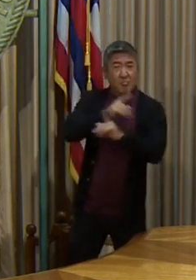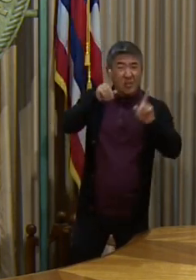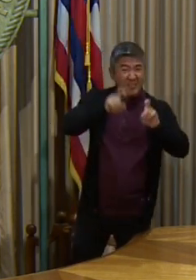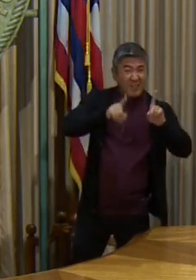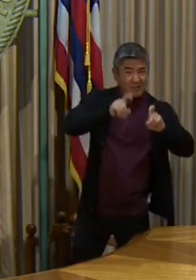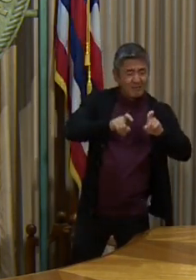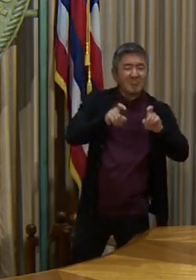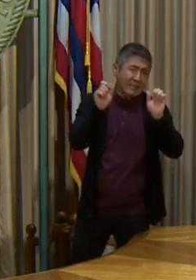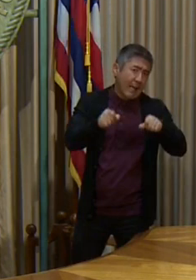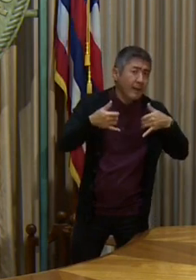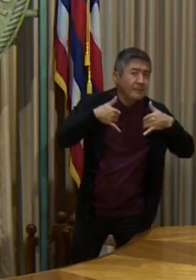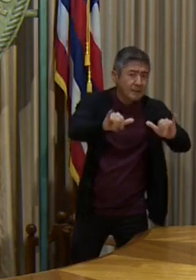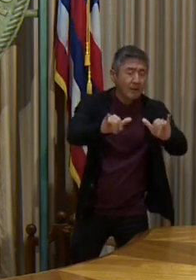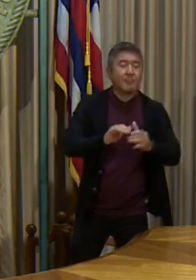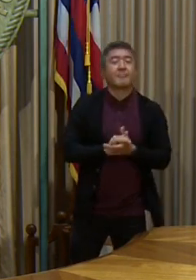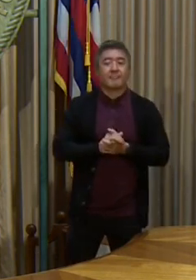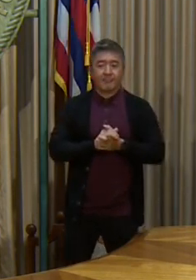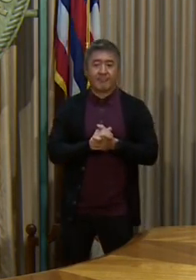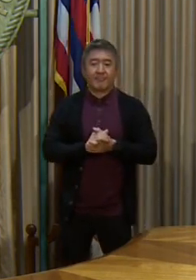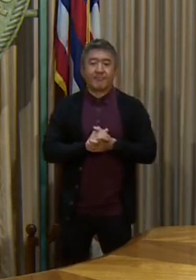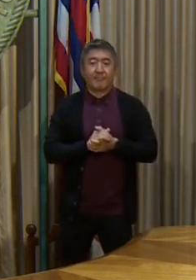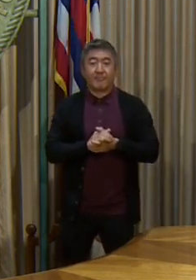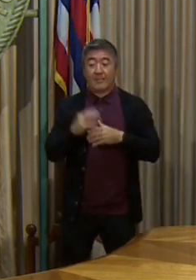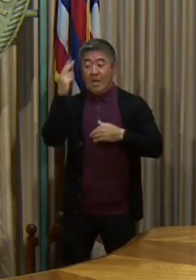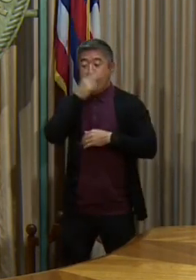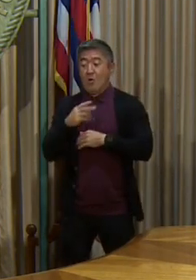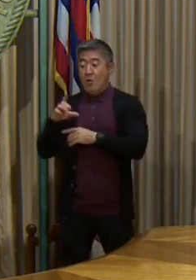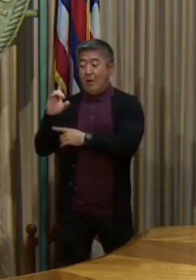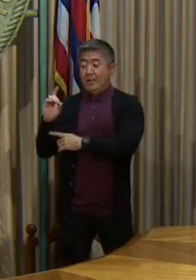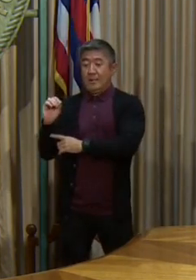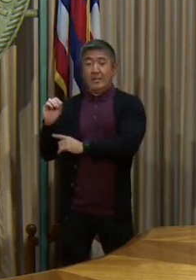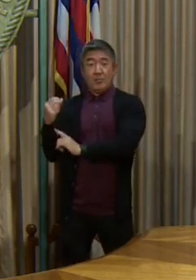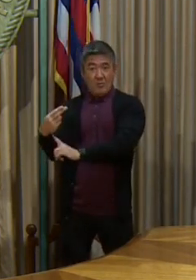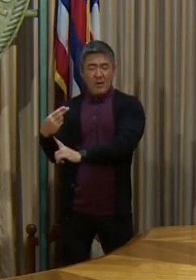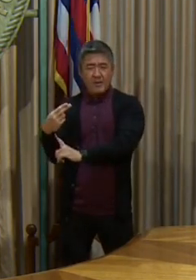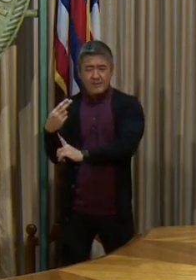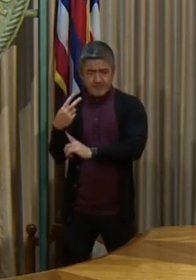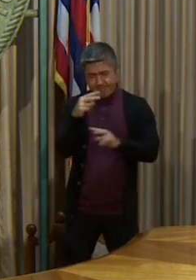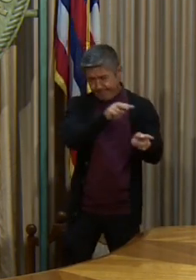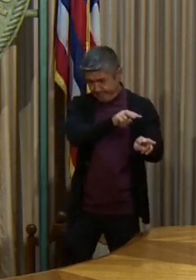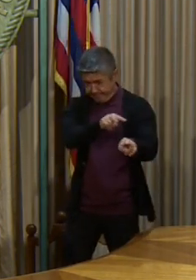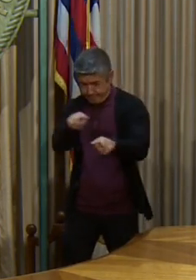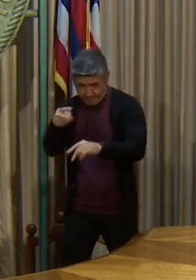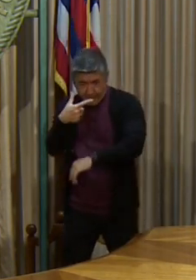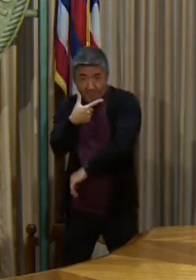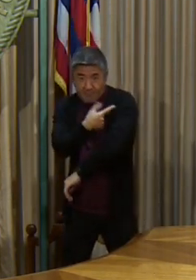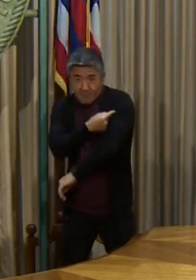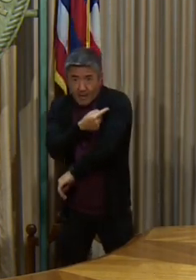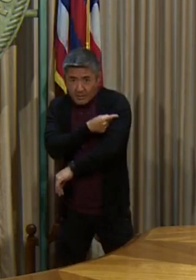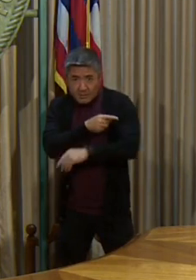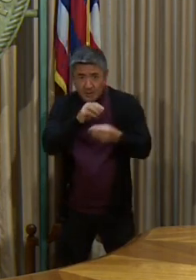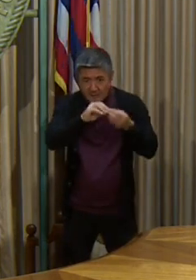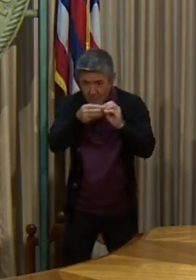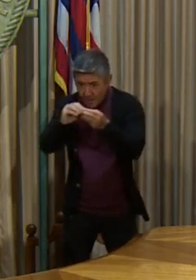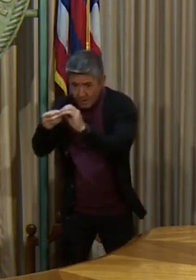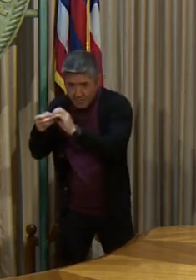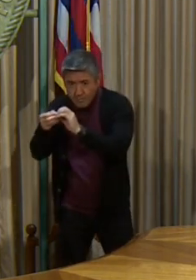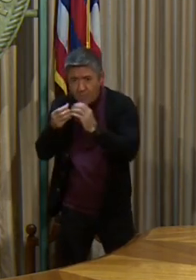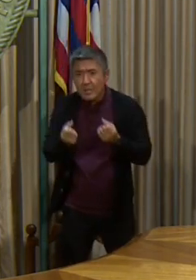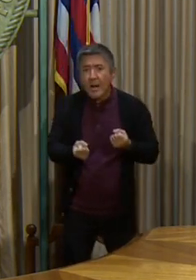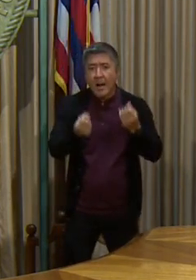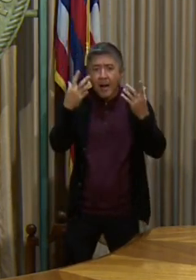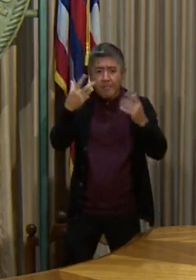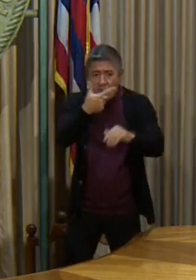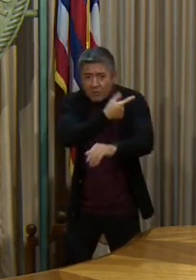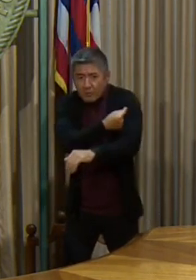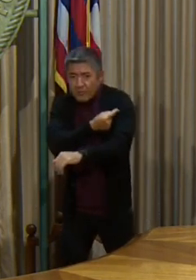Additionally, Hawaii Department of Health closely monitors the vaccination rates and vaccination cases around the world.